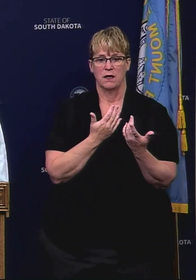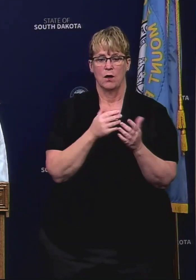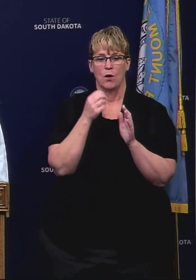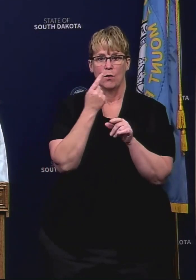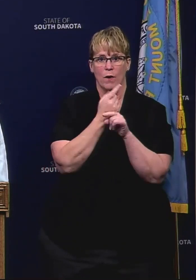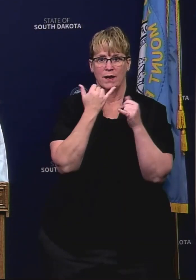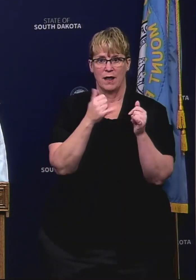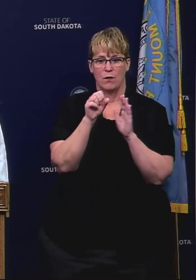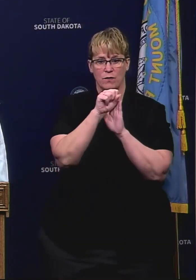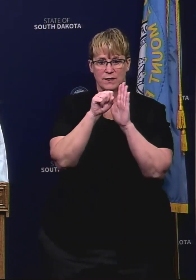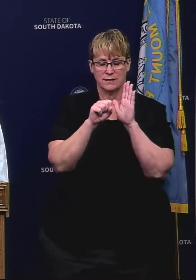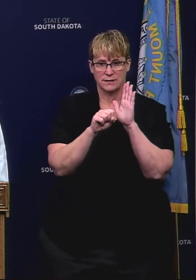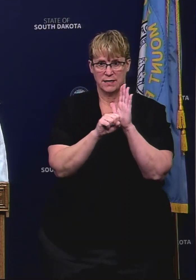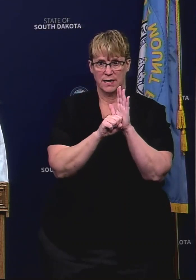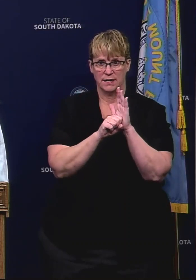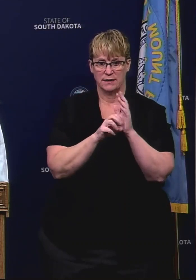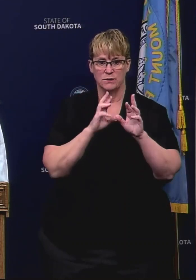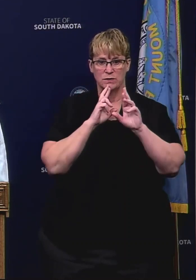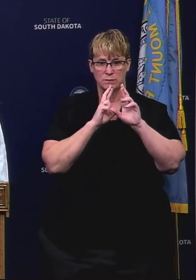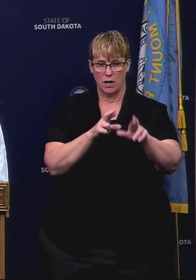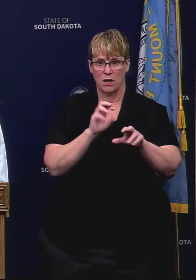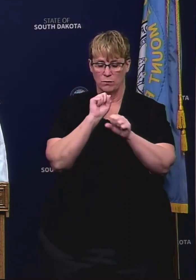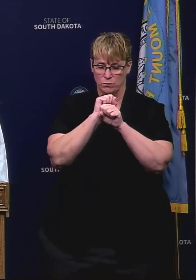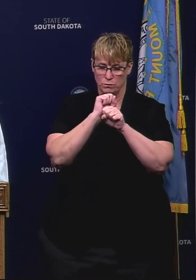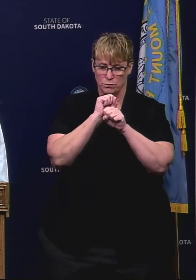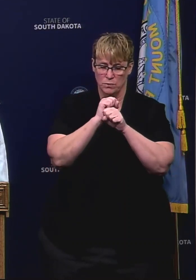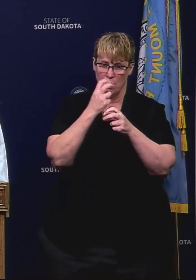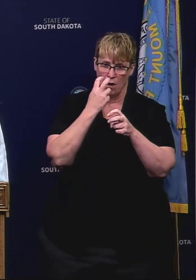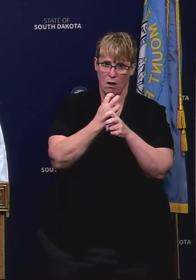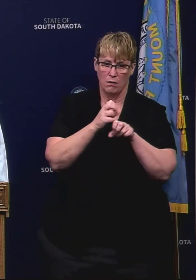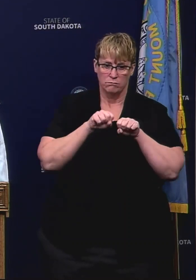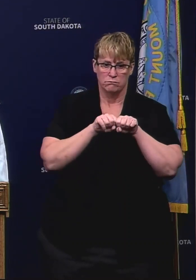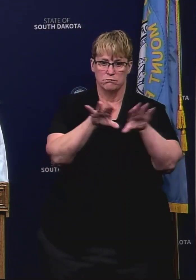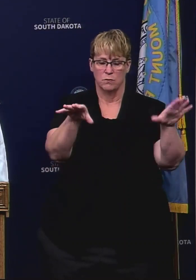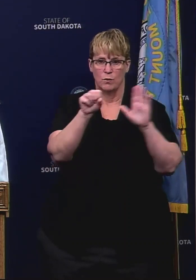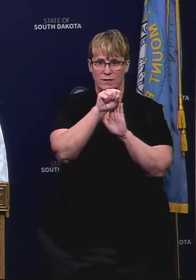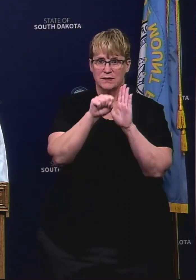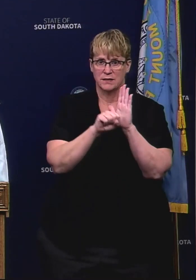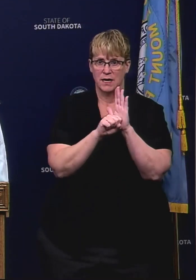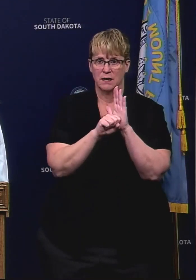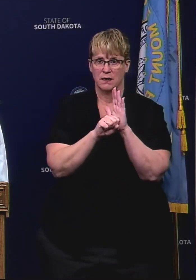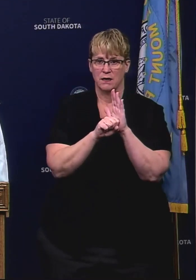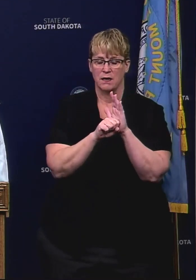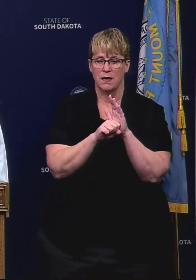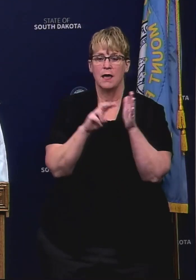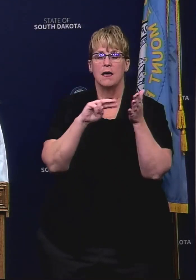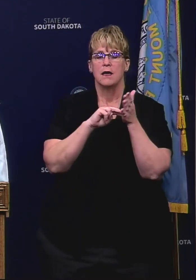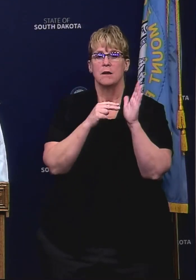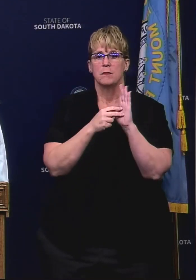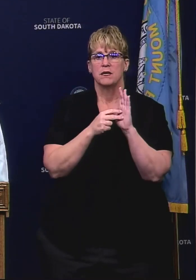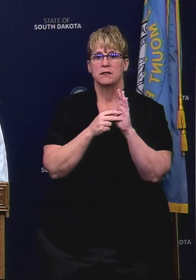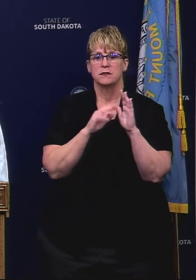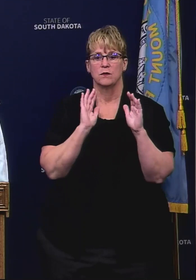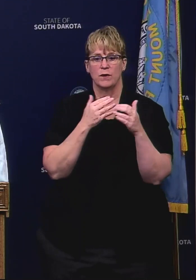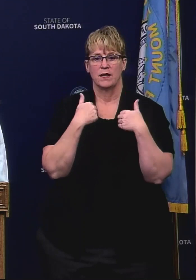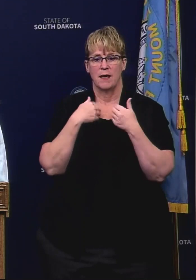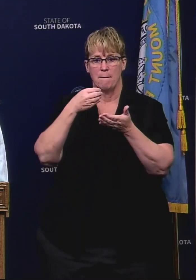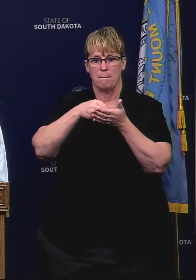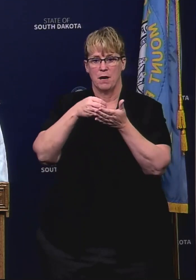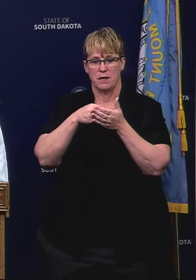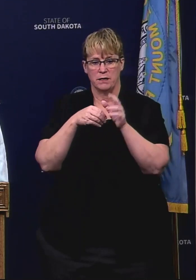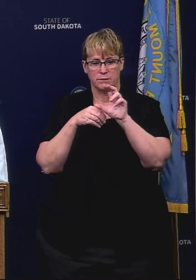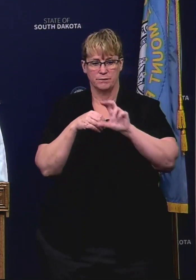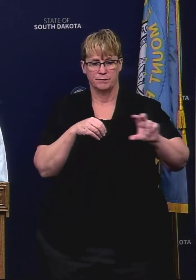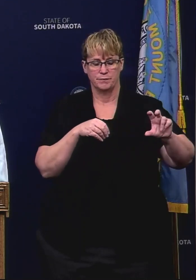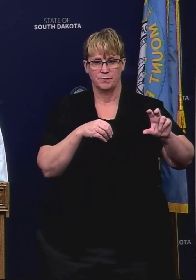right now is on the front lines of response to the virus and it's spread across our state that would allow us to put money into